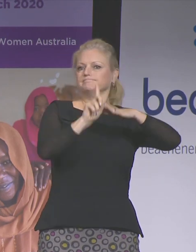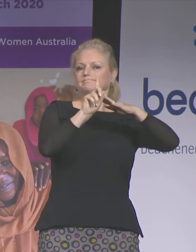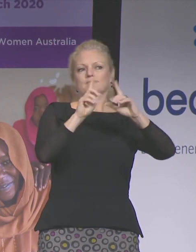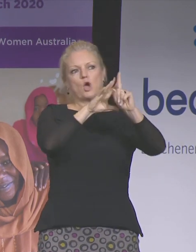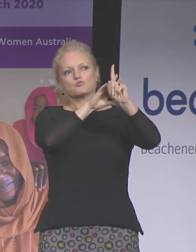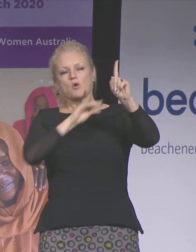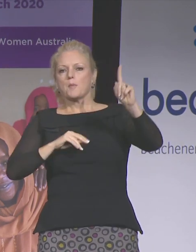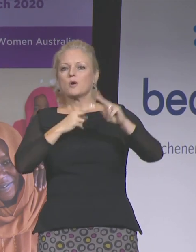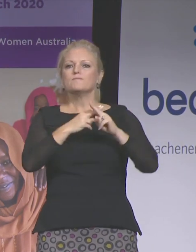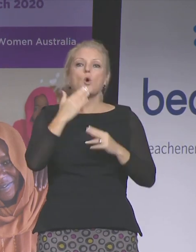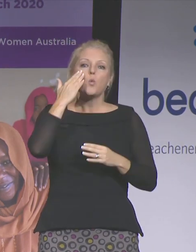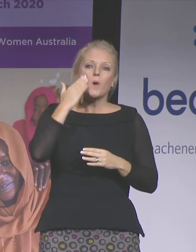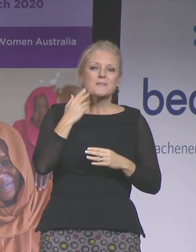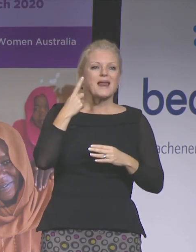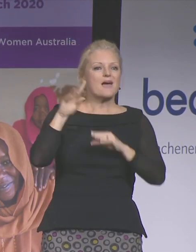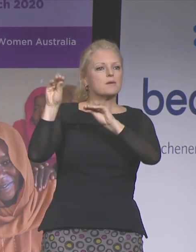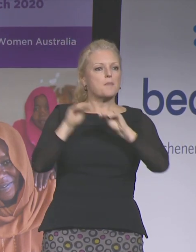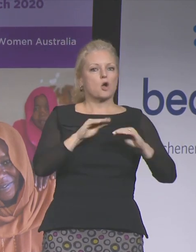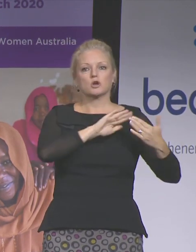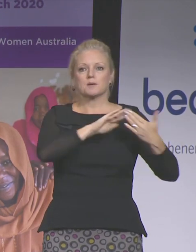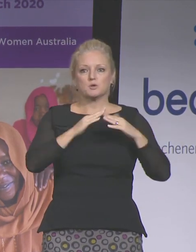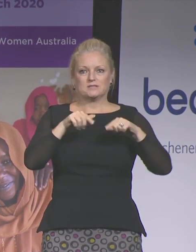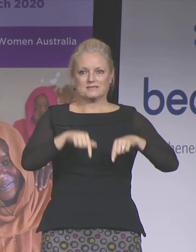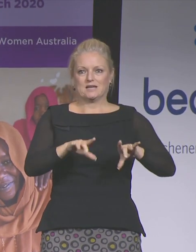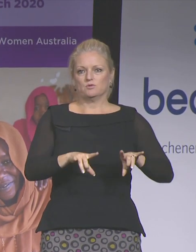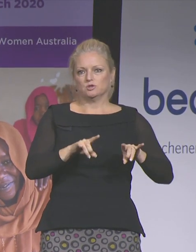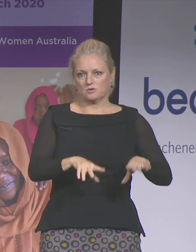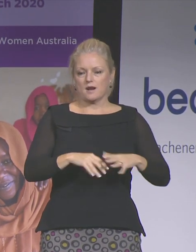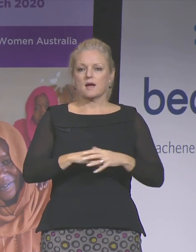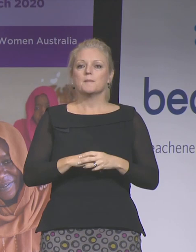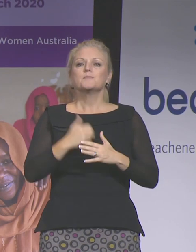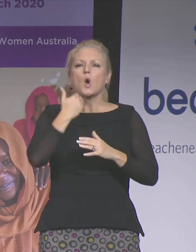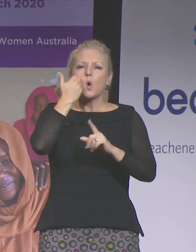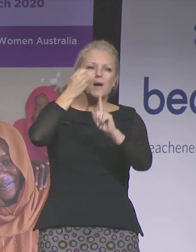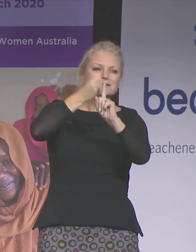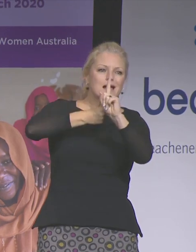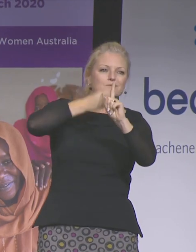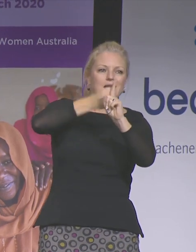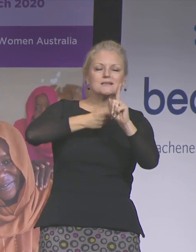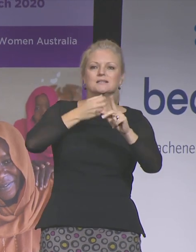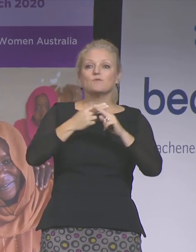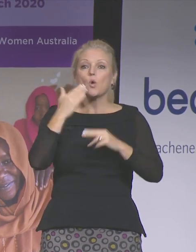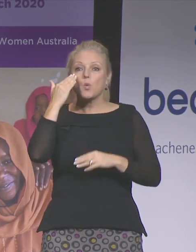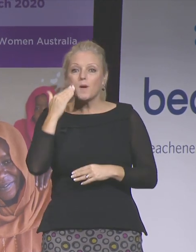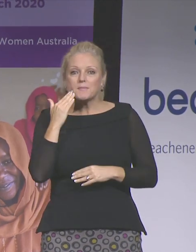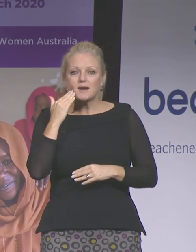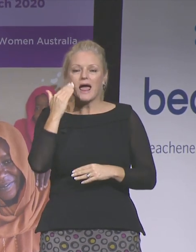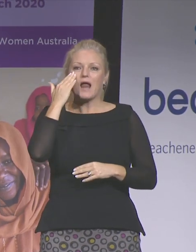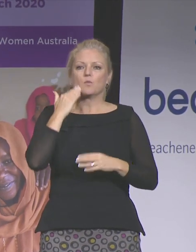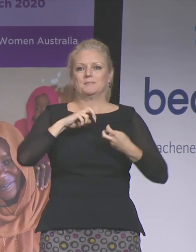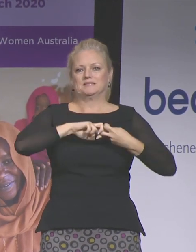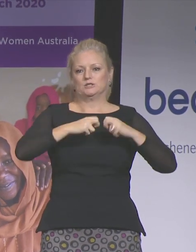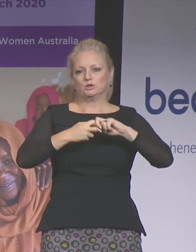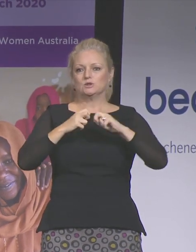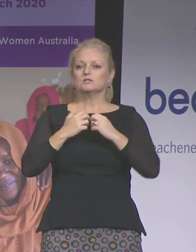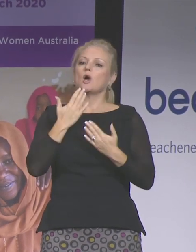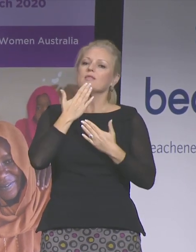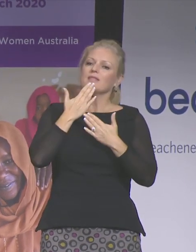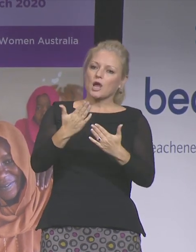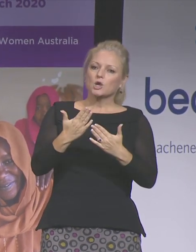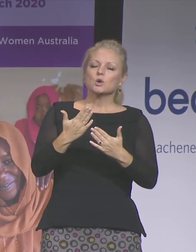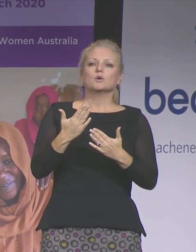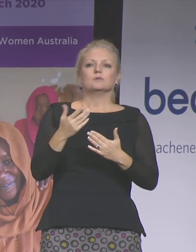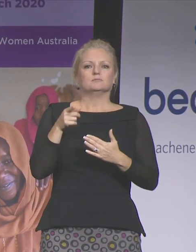in South Australia. Penny is always advocating for women and women's issues in the community and we thank her for her continued support